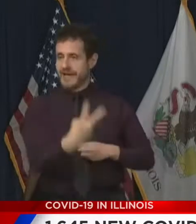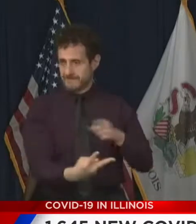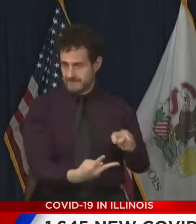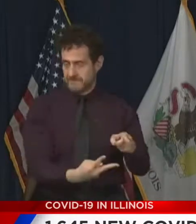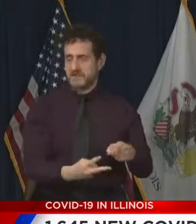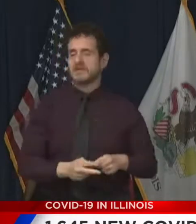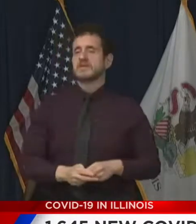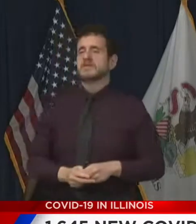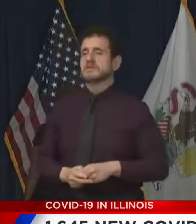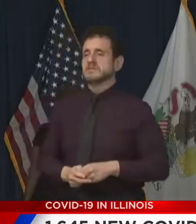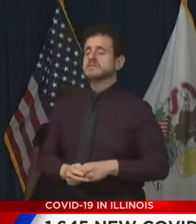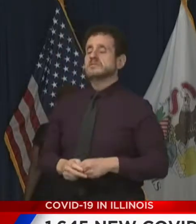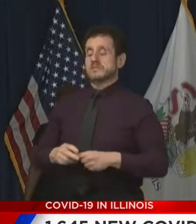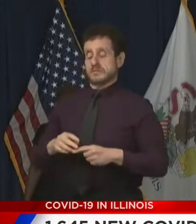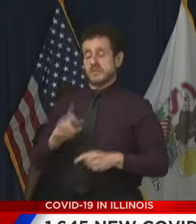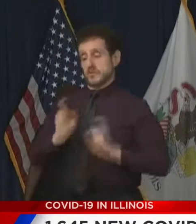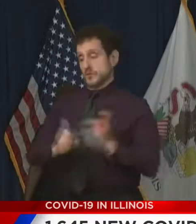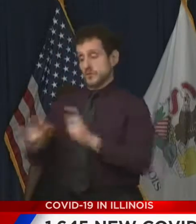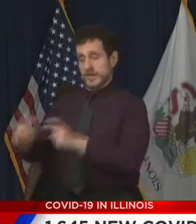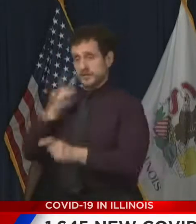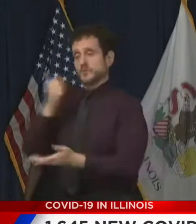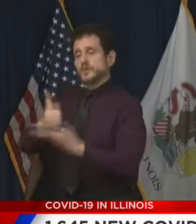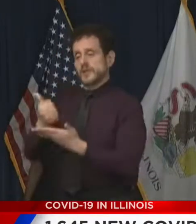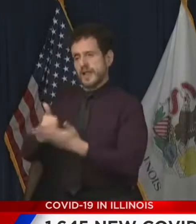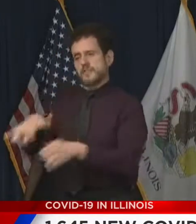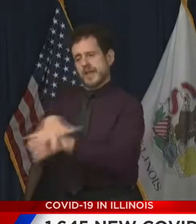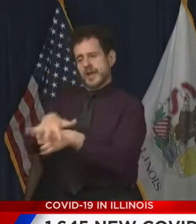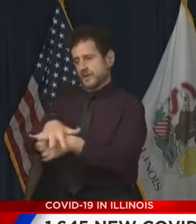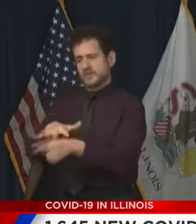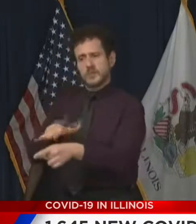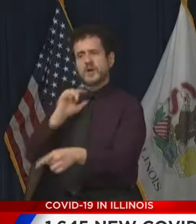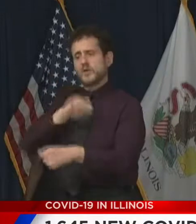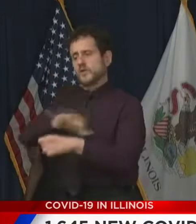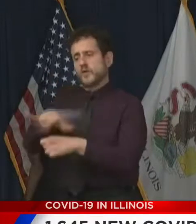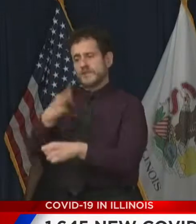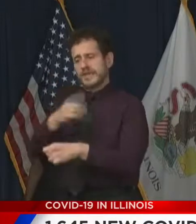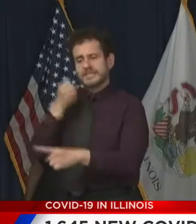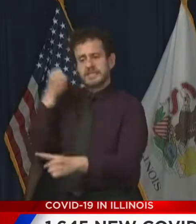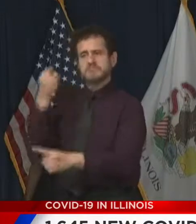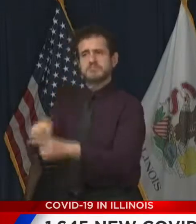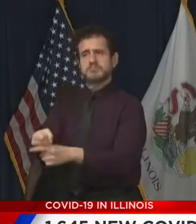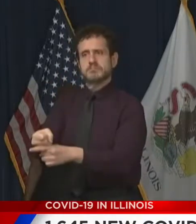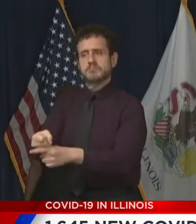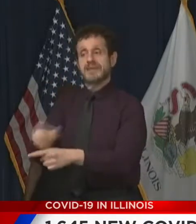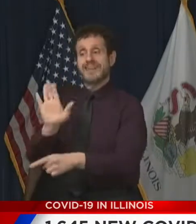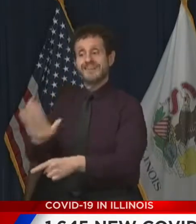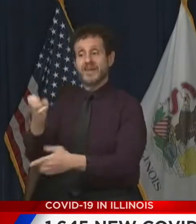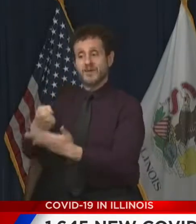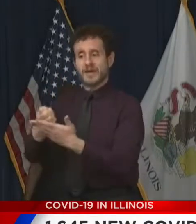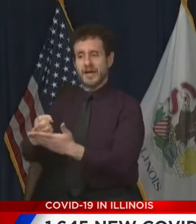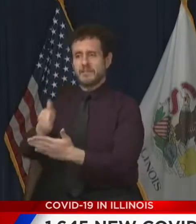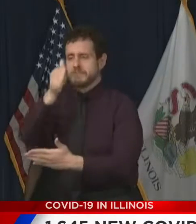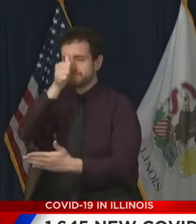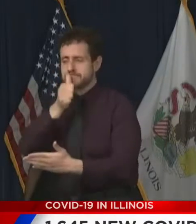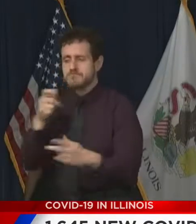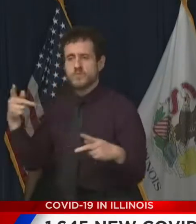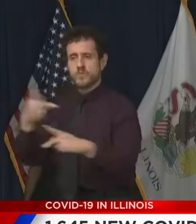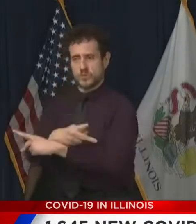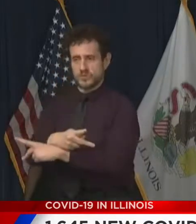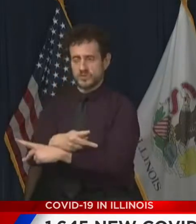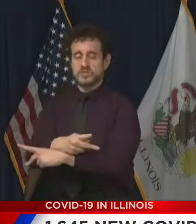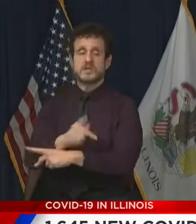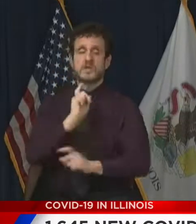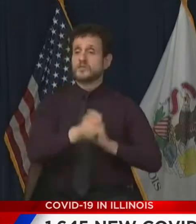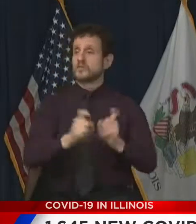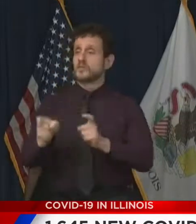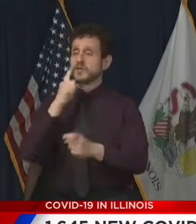benefit businesses in zip codes that have been disproportionately hit hard by this pandemic. Overall, this round of BIG grants will support